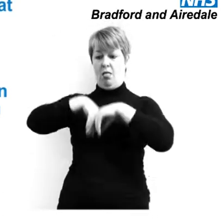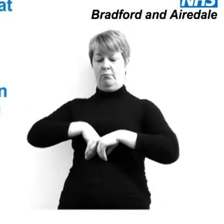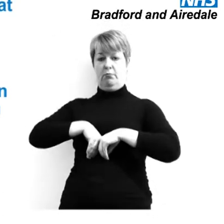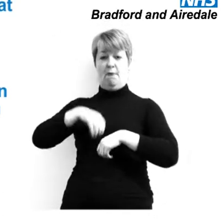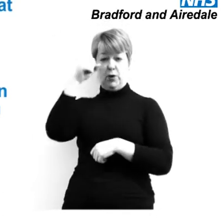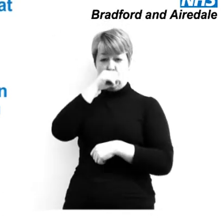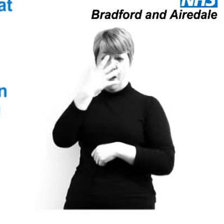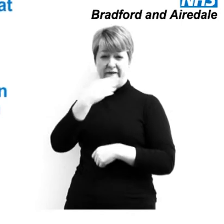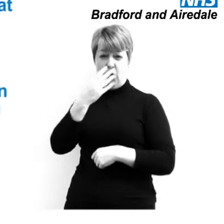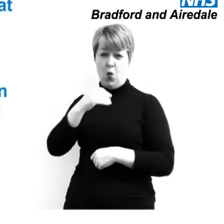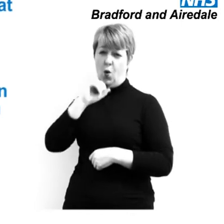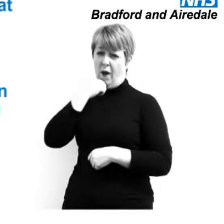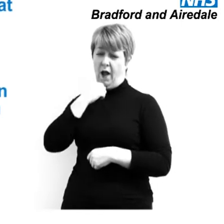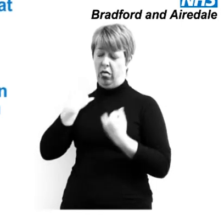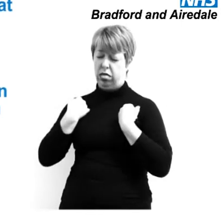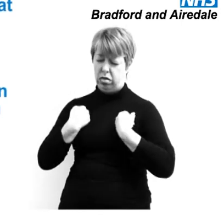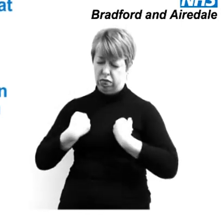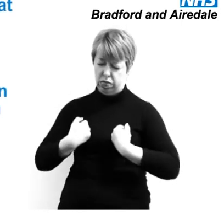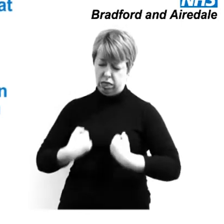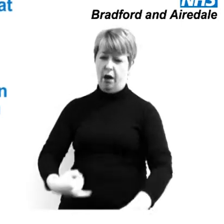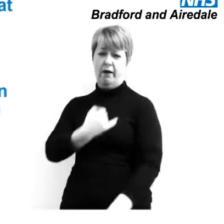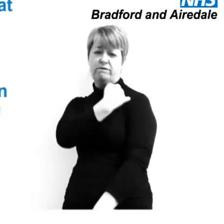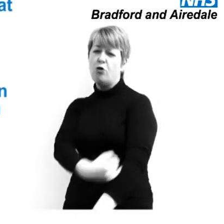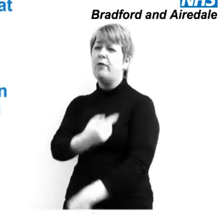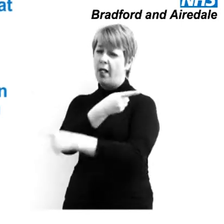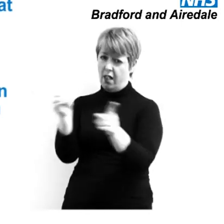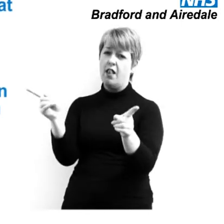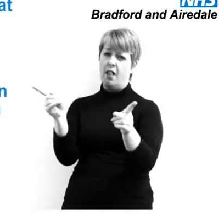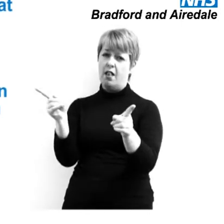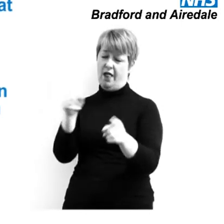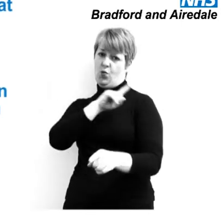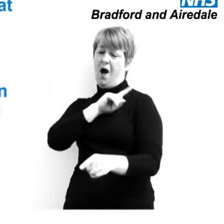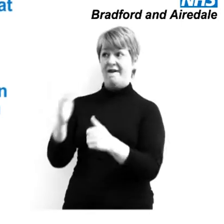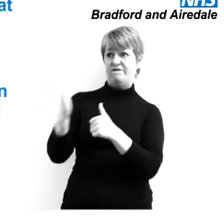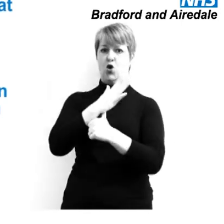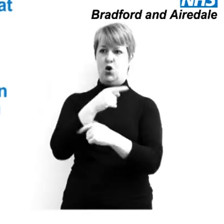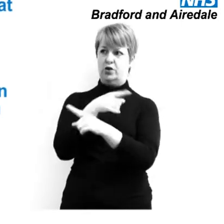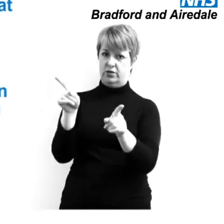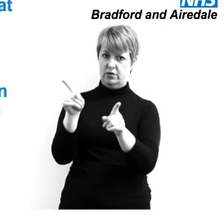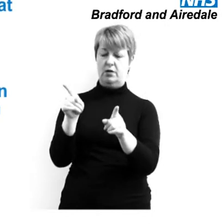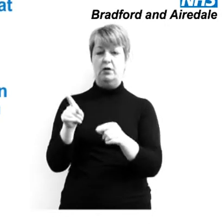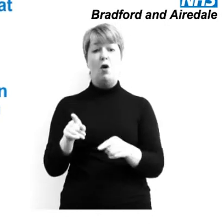from this virus It will also be given to health and social care workers It